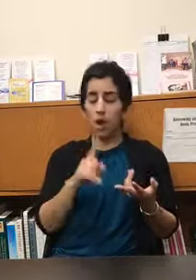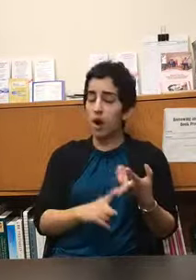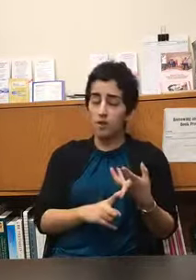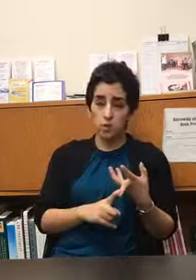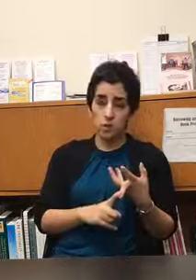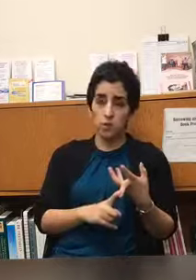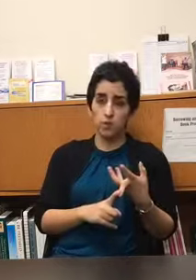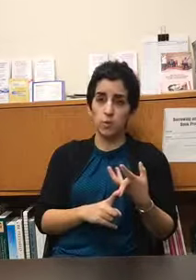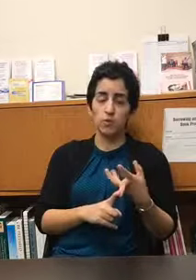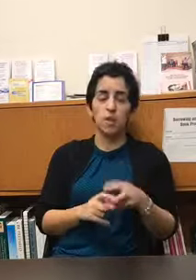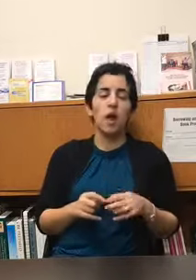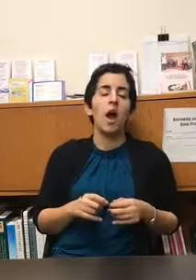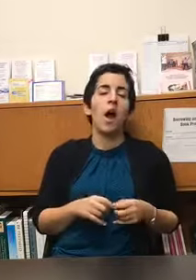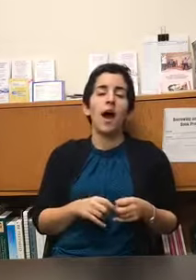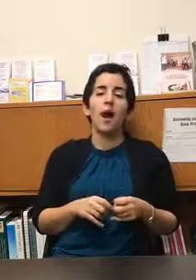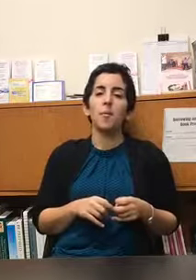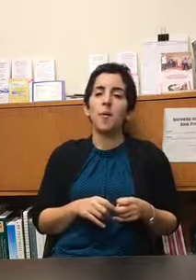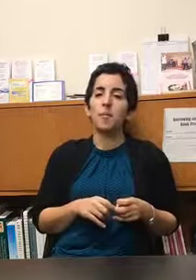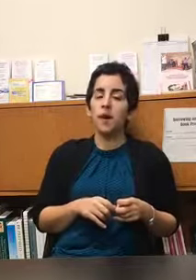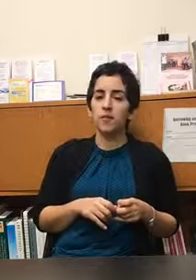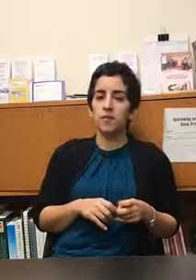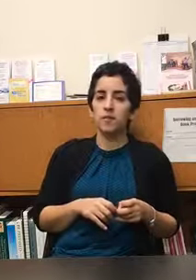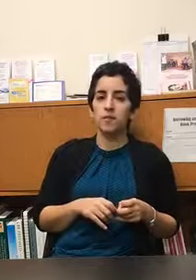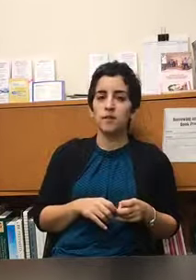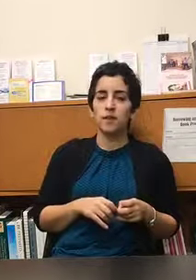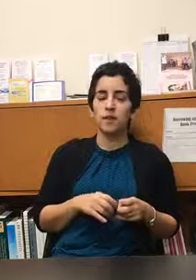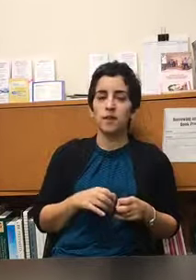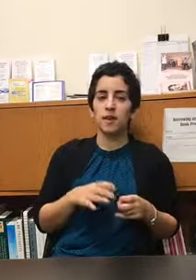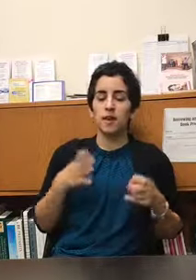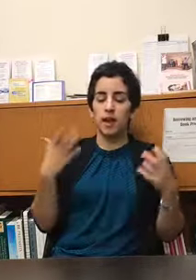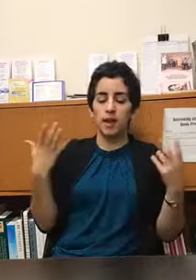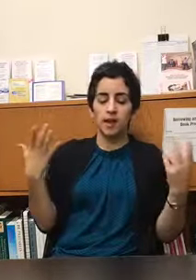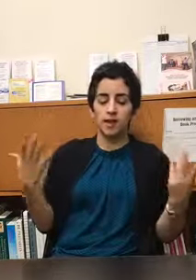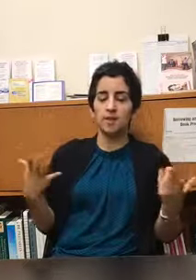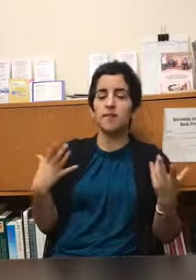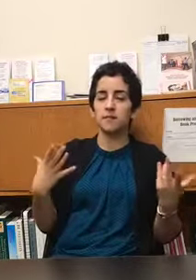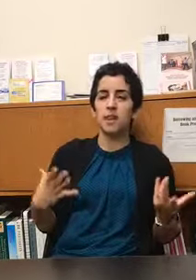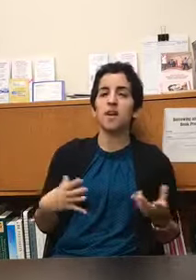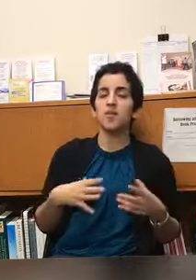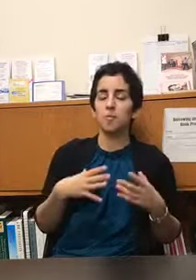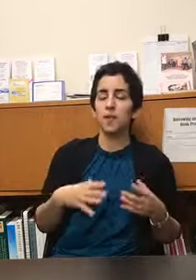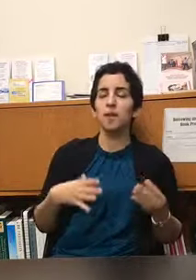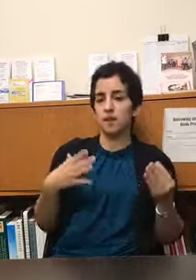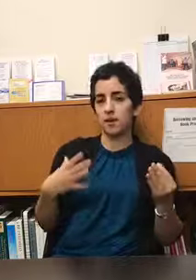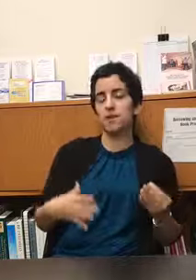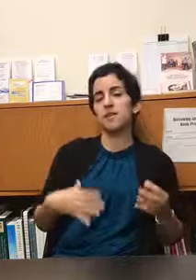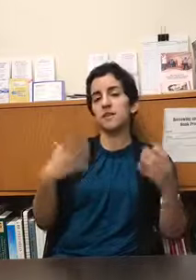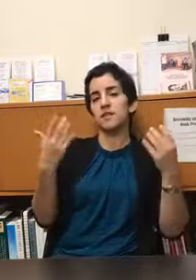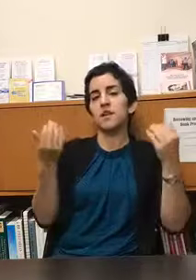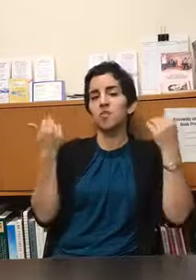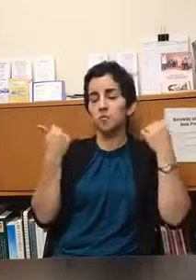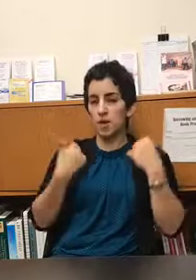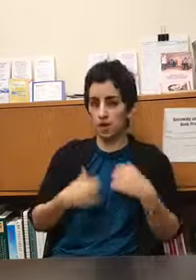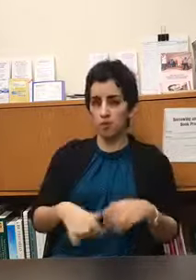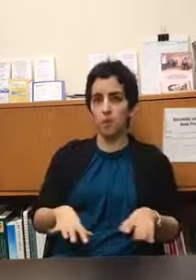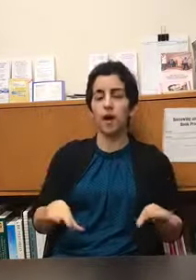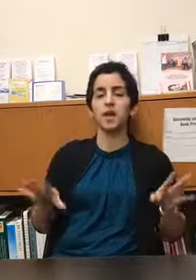eyes closed um mindfulness is this state of being like i said this state of being in your body